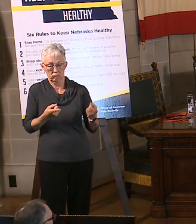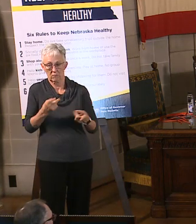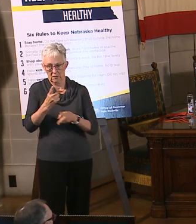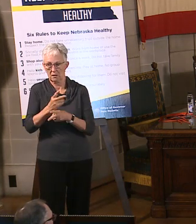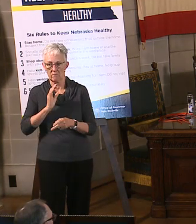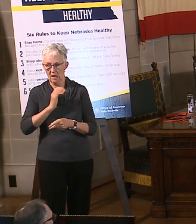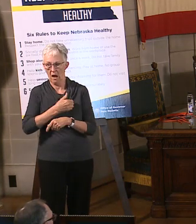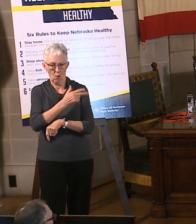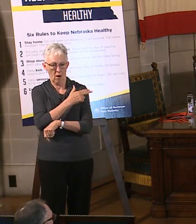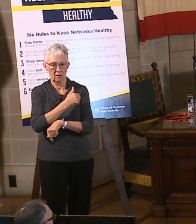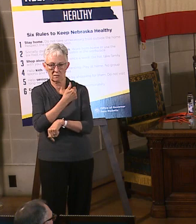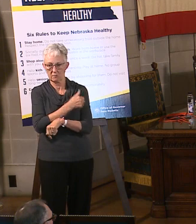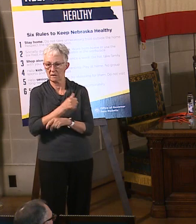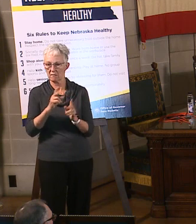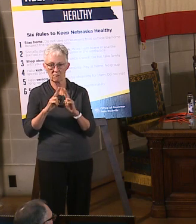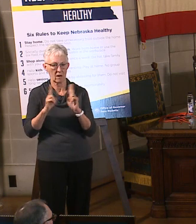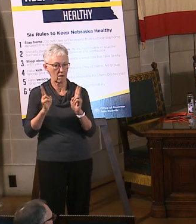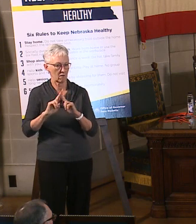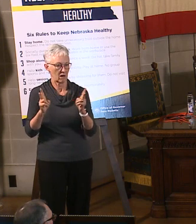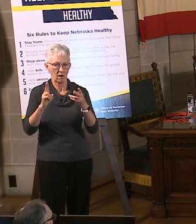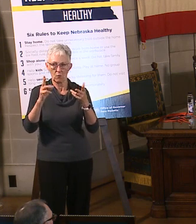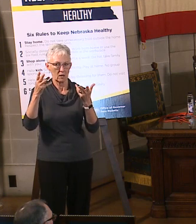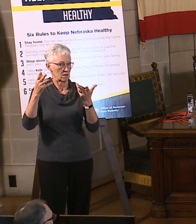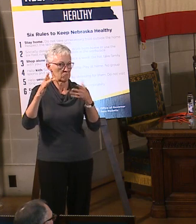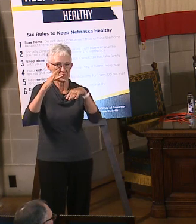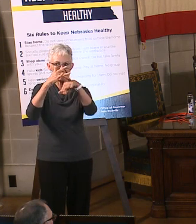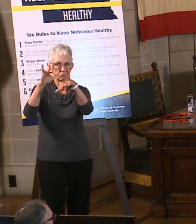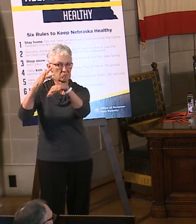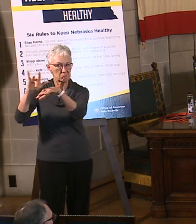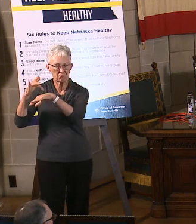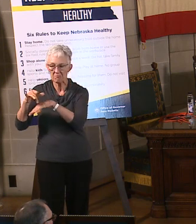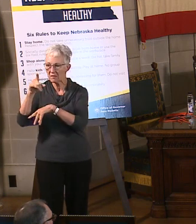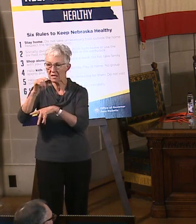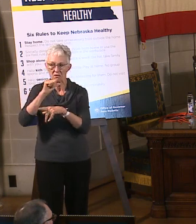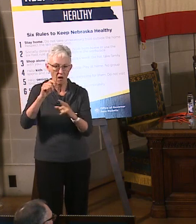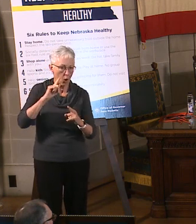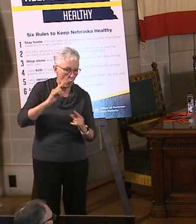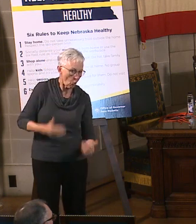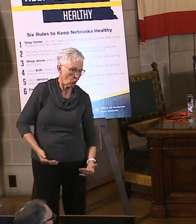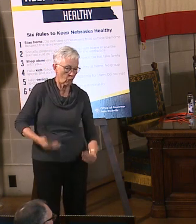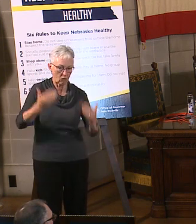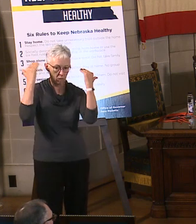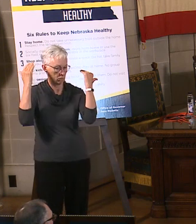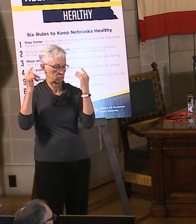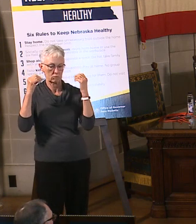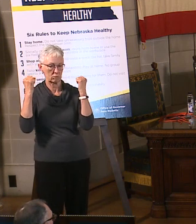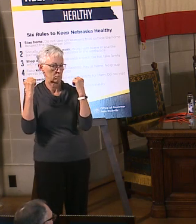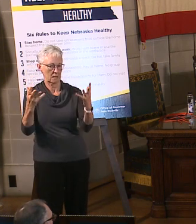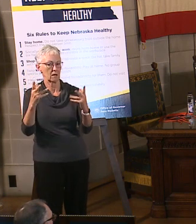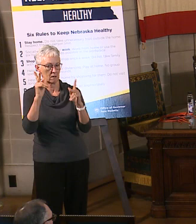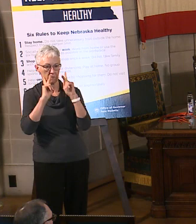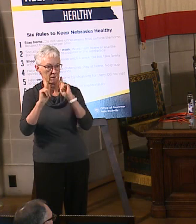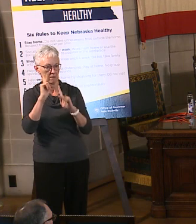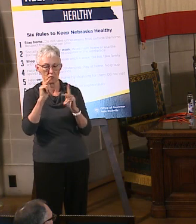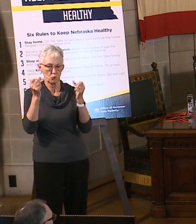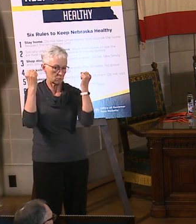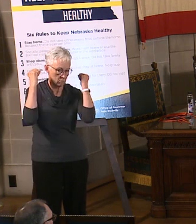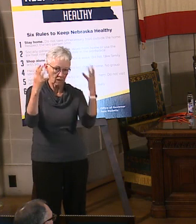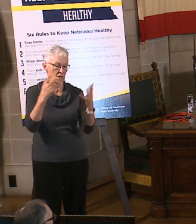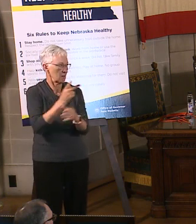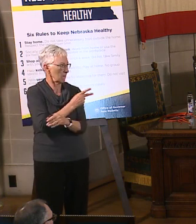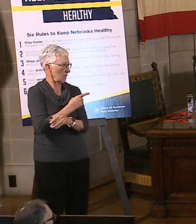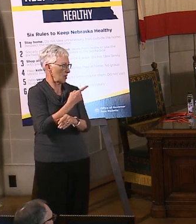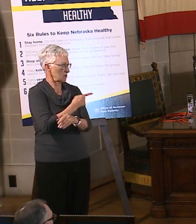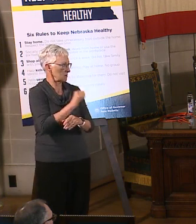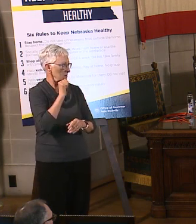how we know we're winning this fight, because we've been able to manage that everywhere in the state to preserve that hospital system. So I just want to kind of give